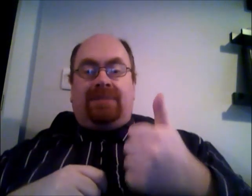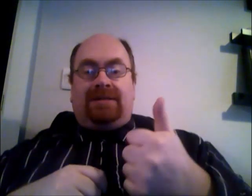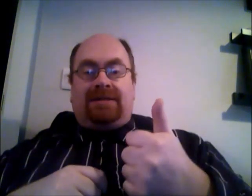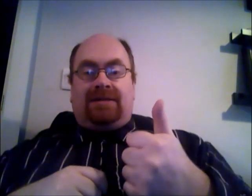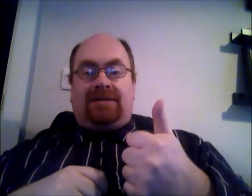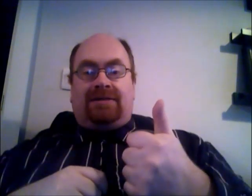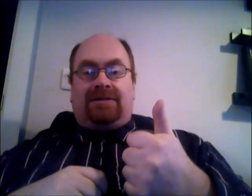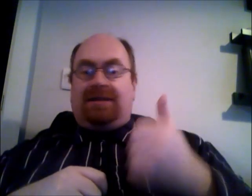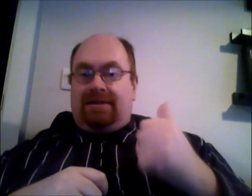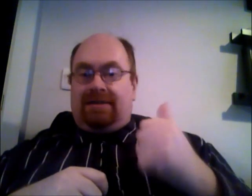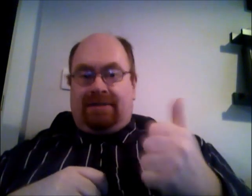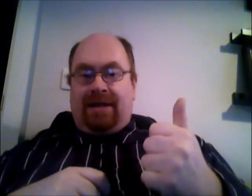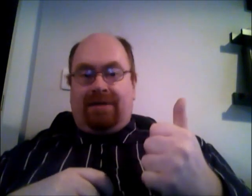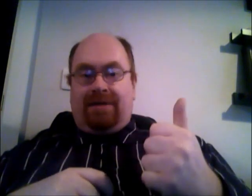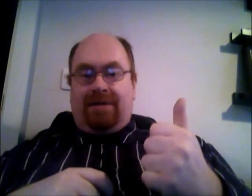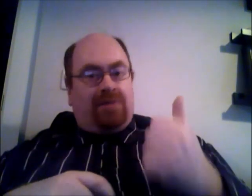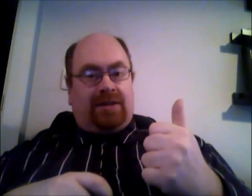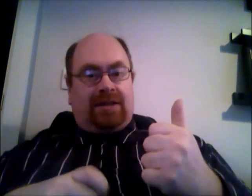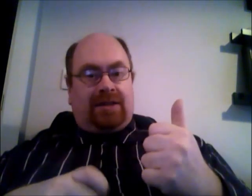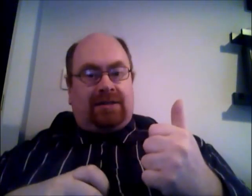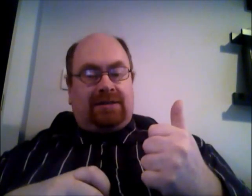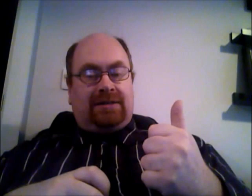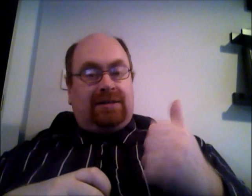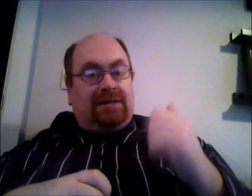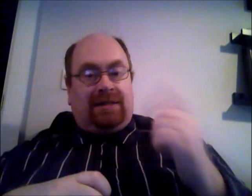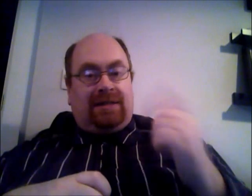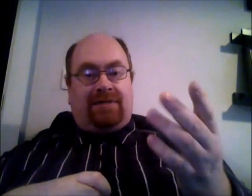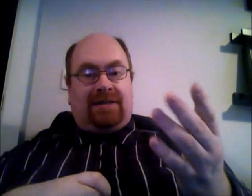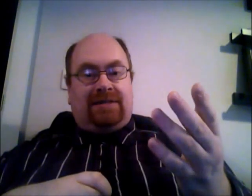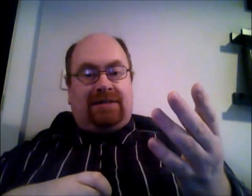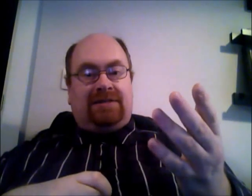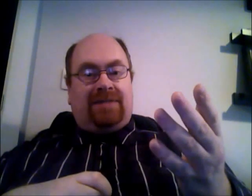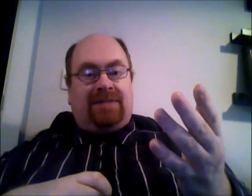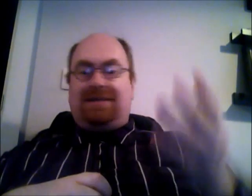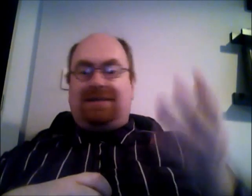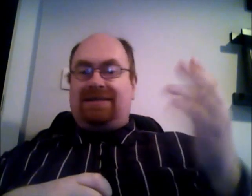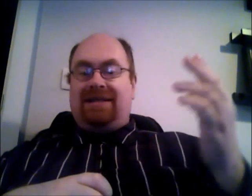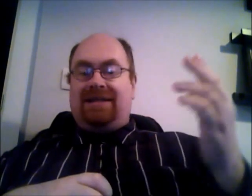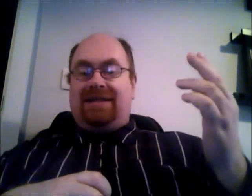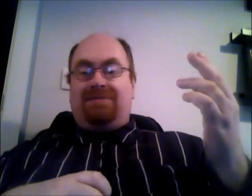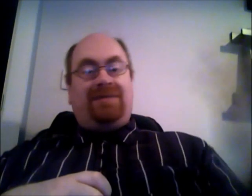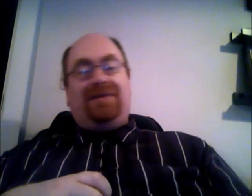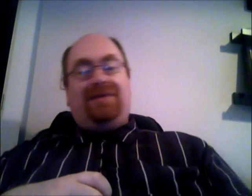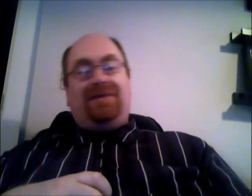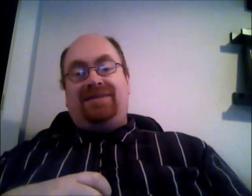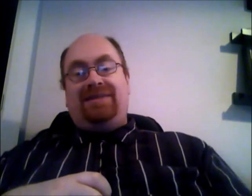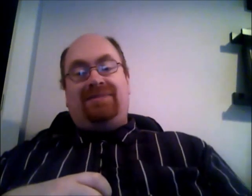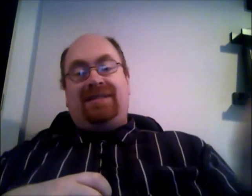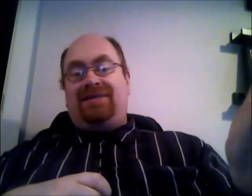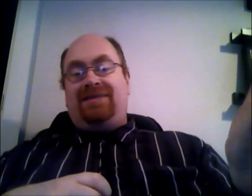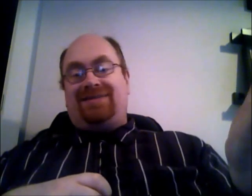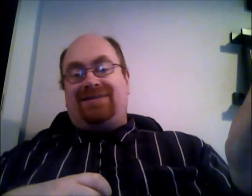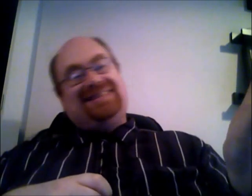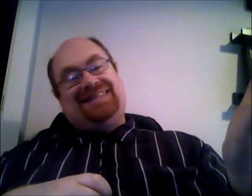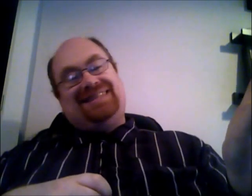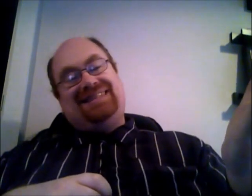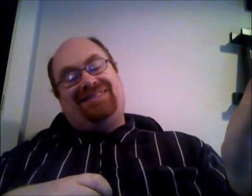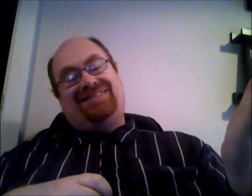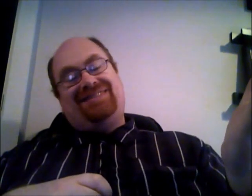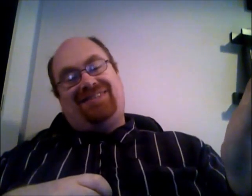in the country paying water charges and nobody else is but we're the only country in europe where they don't this is so much fun